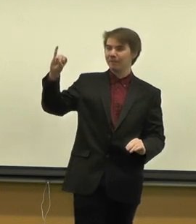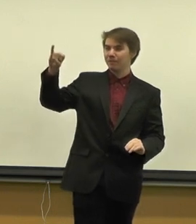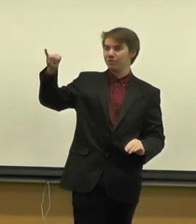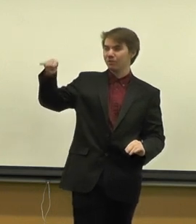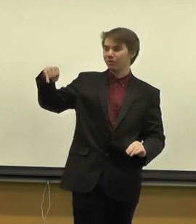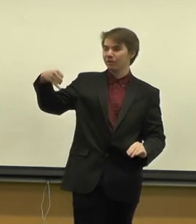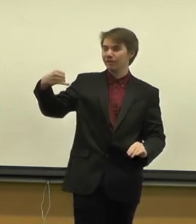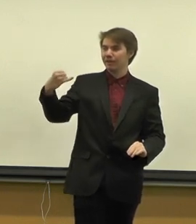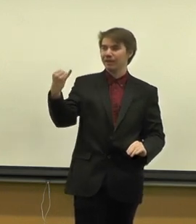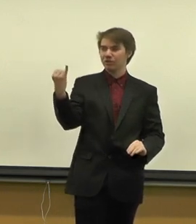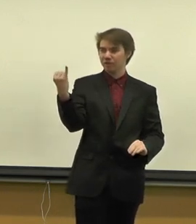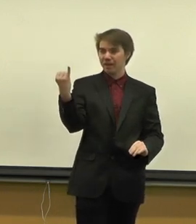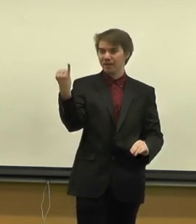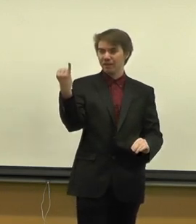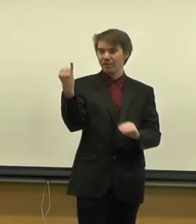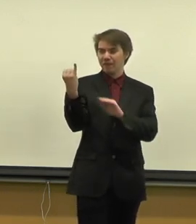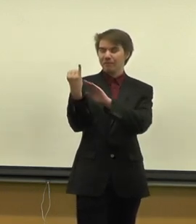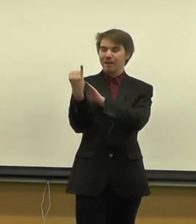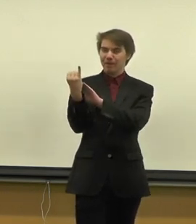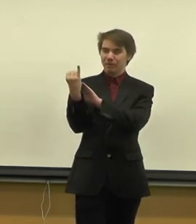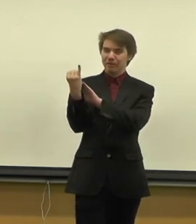and then you curl it like a J and you have it backwards.